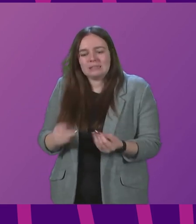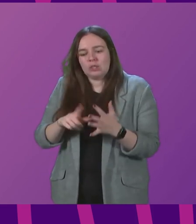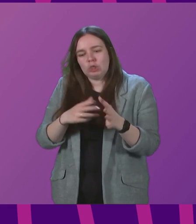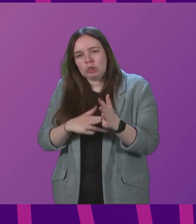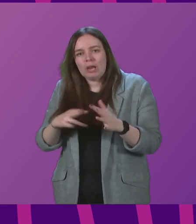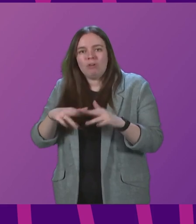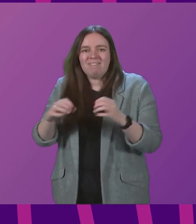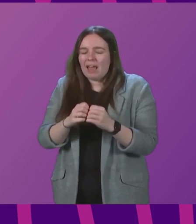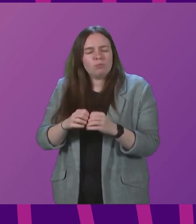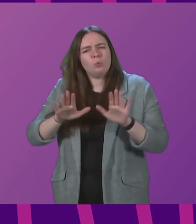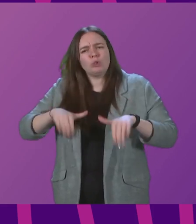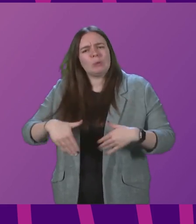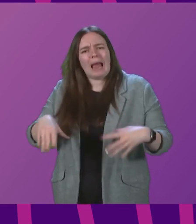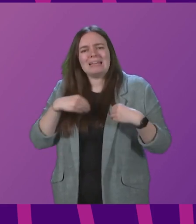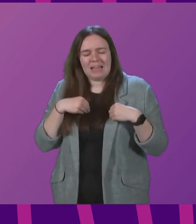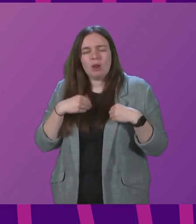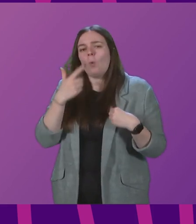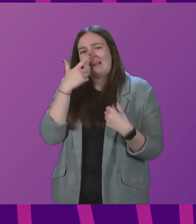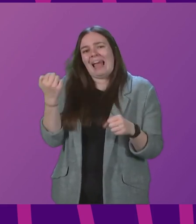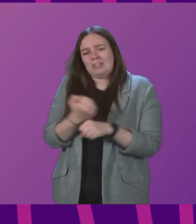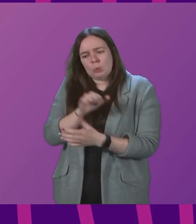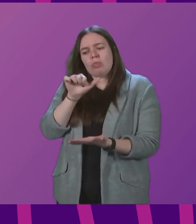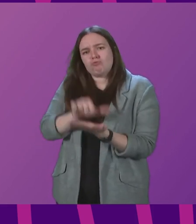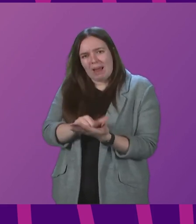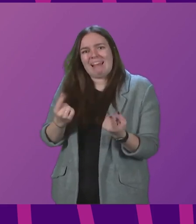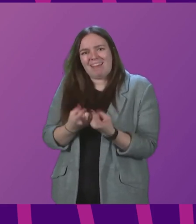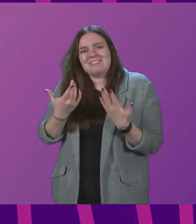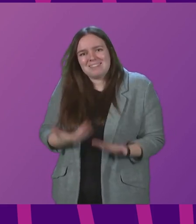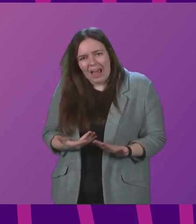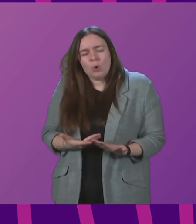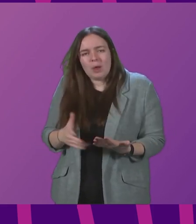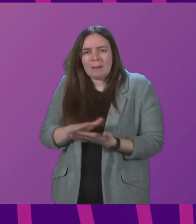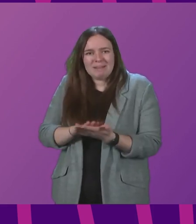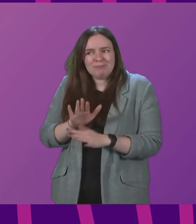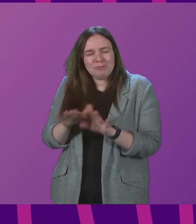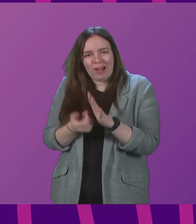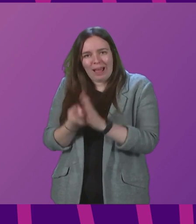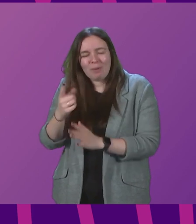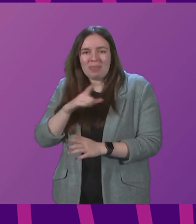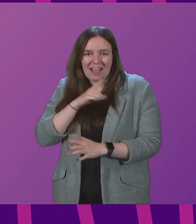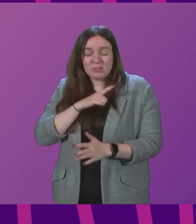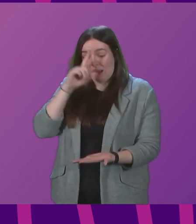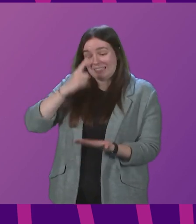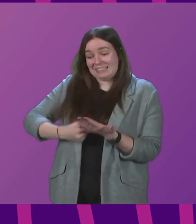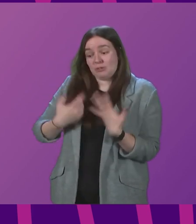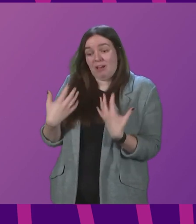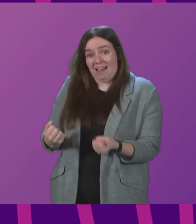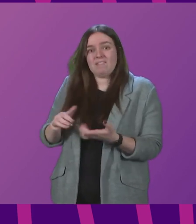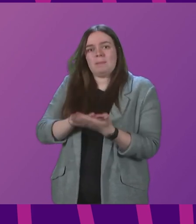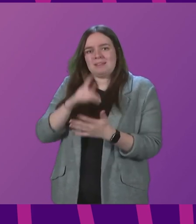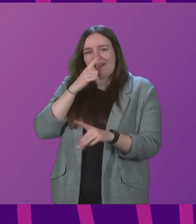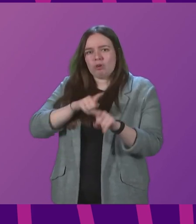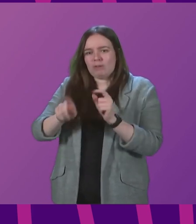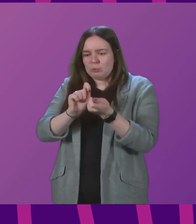February. If we do not do the right things now, there is a real danger of that, but that is why we are setting out the decisions we are taking right now to try to